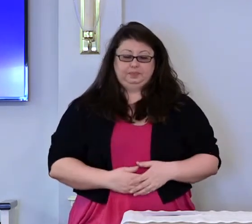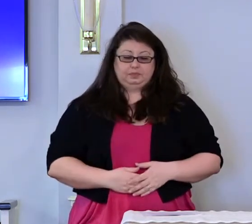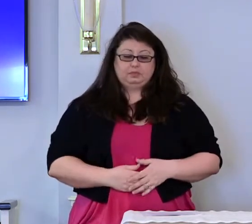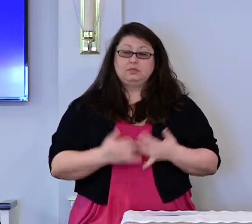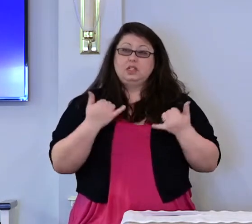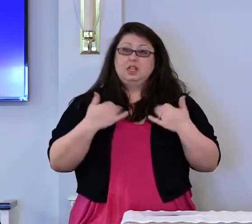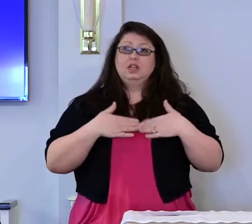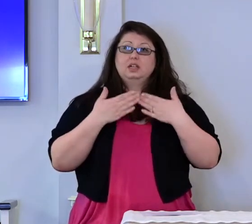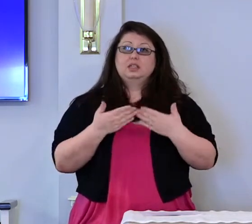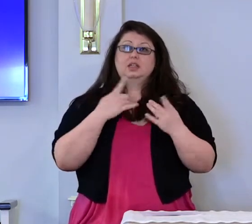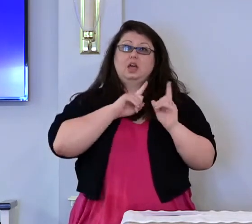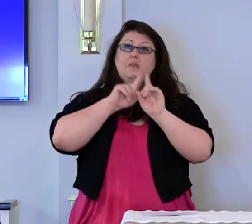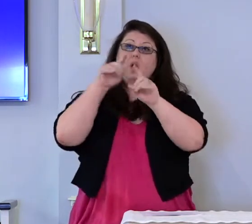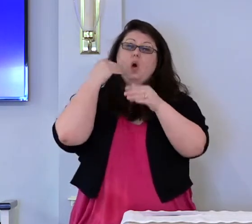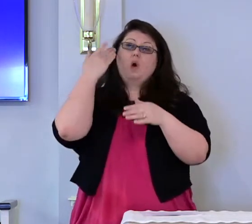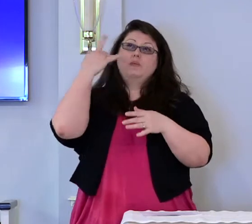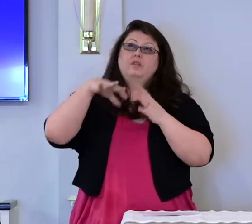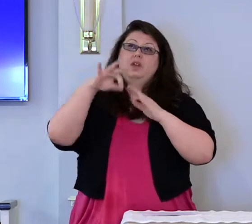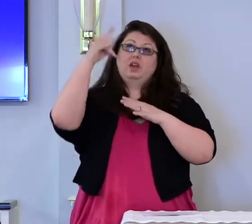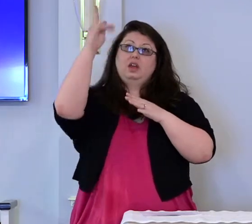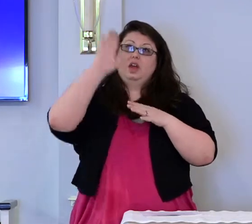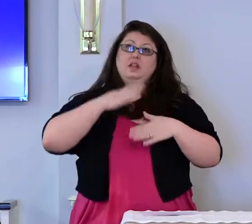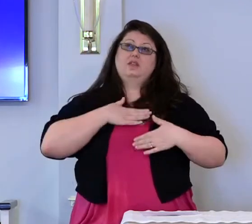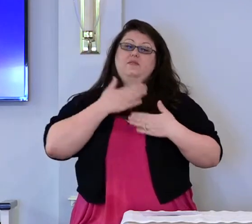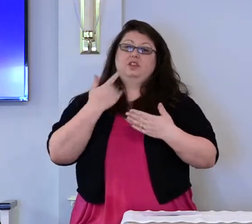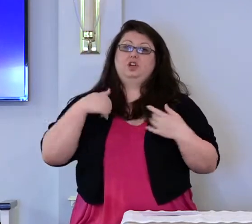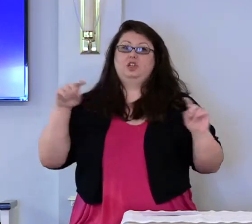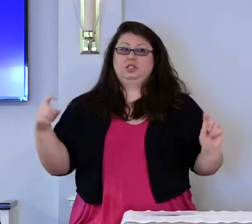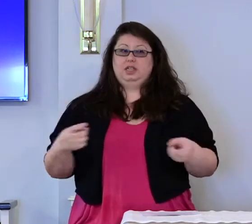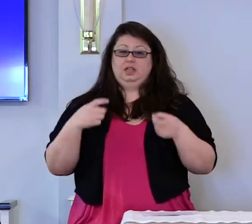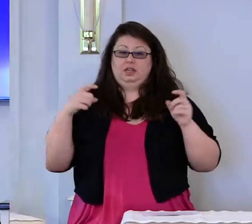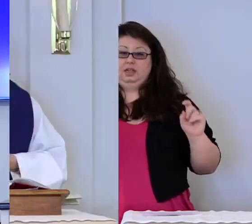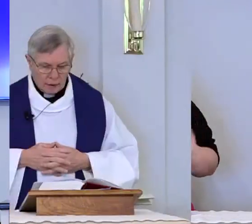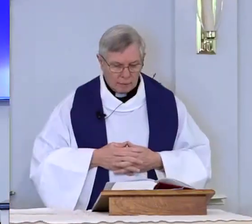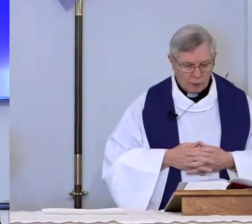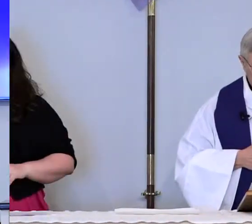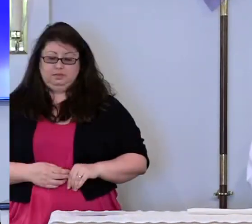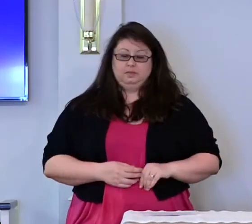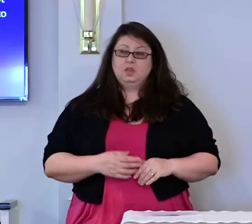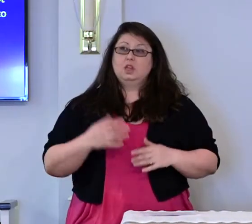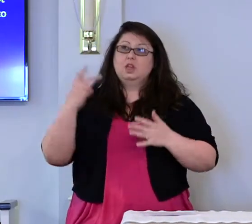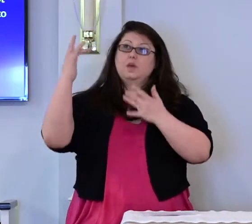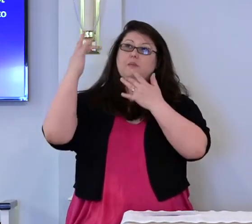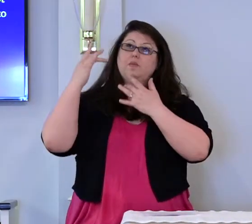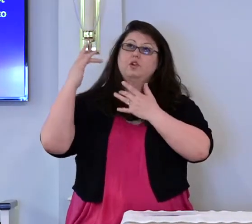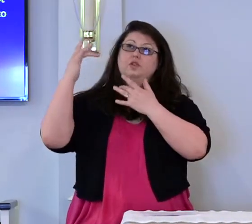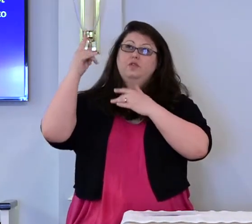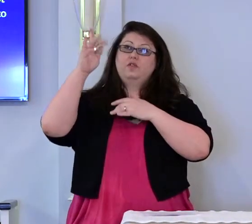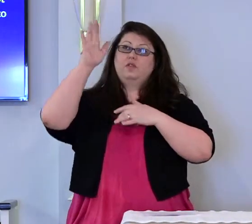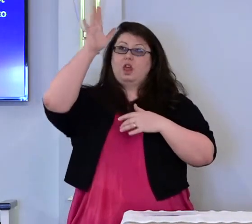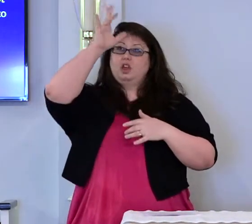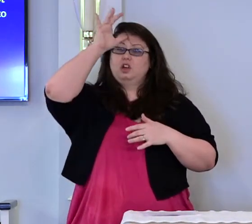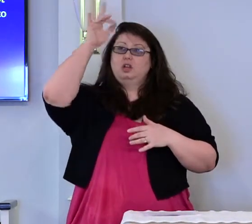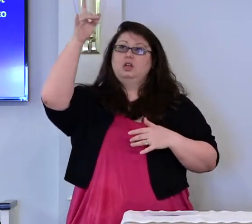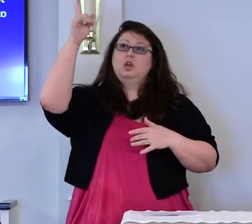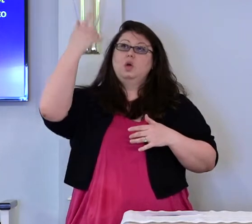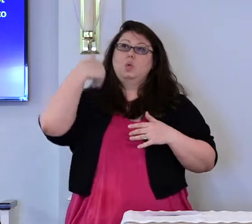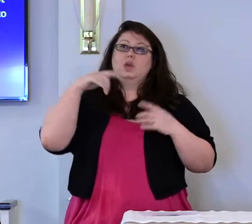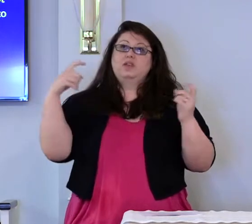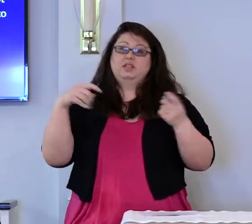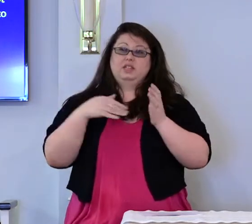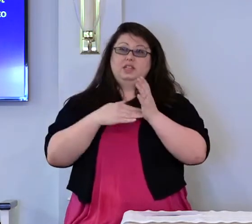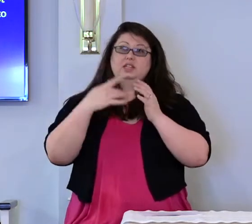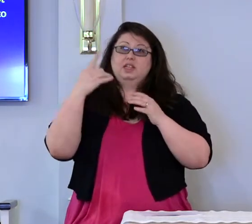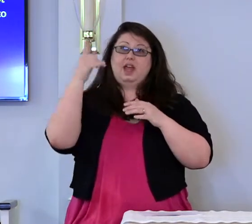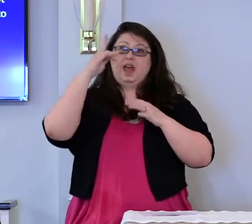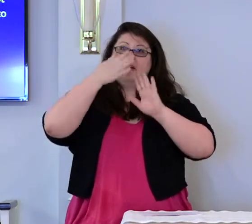Let us come home to God confessing our sin. Amen. Merciful Father, we have sinned